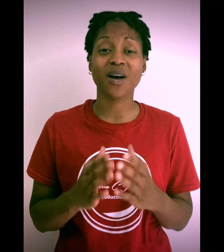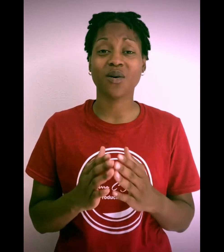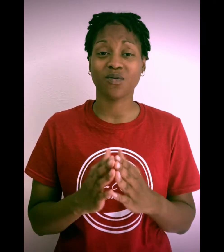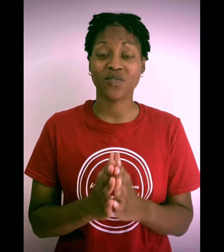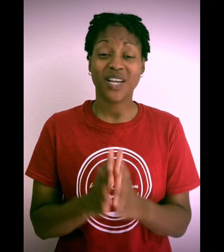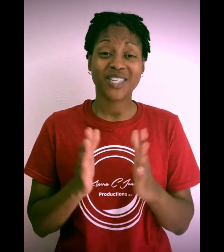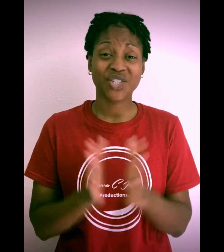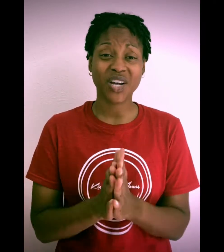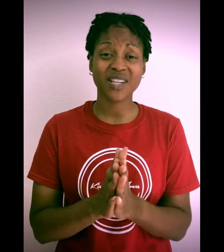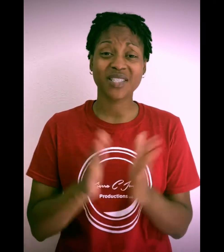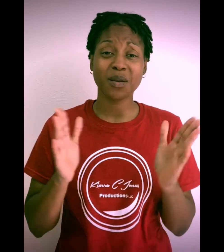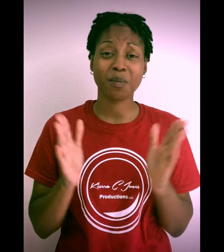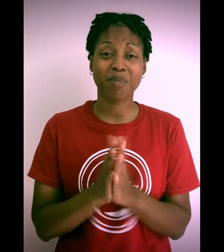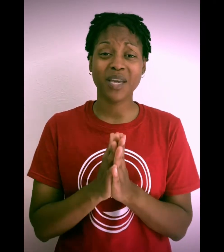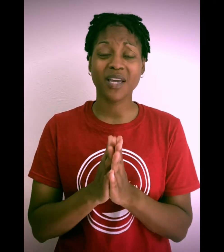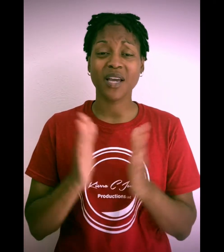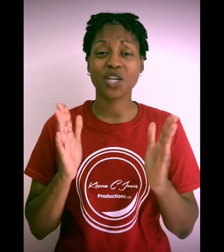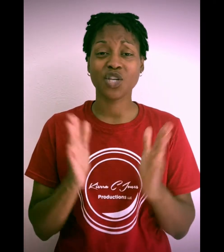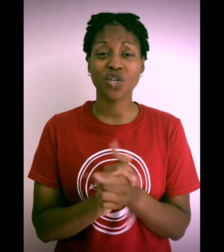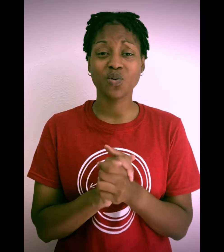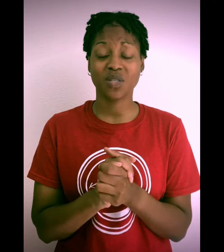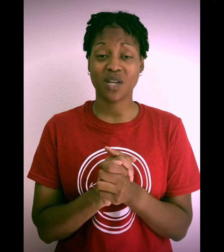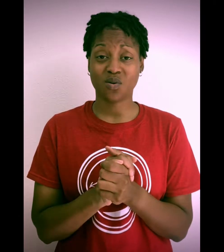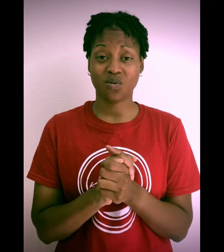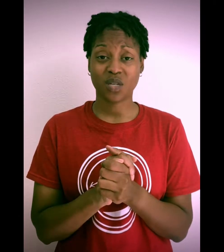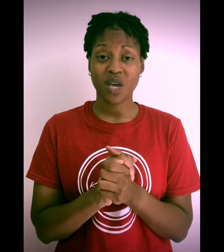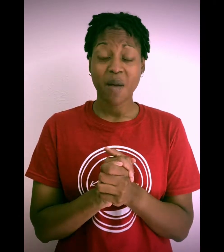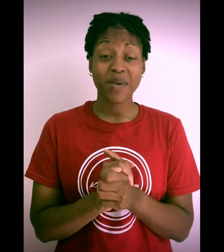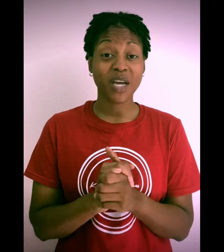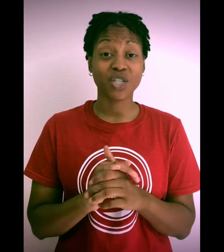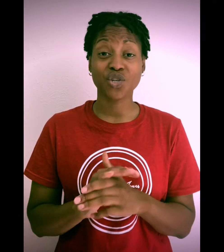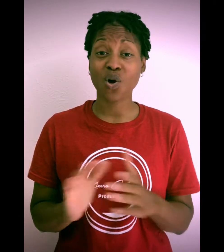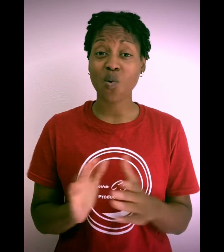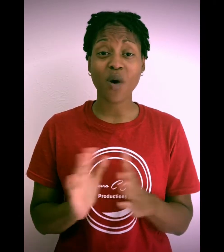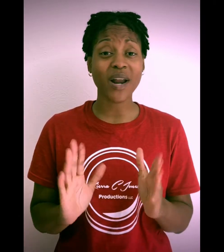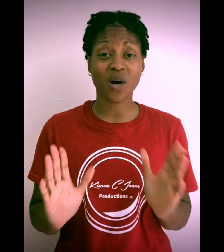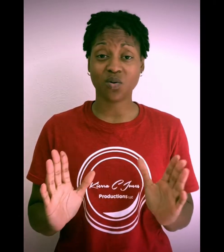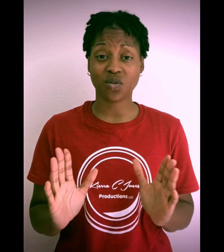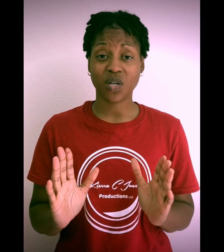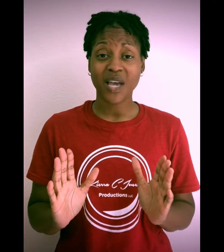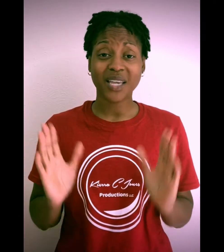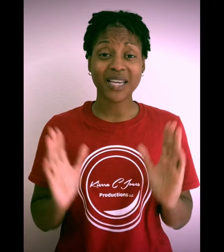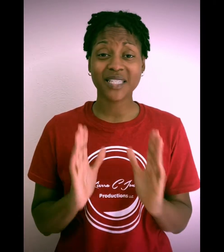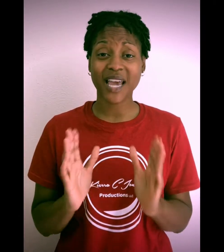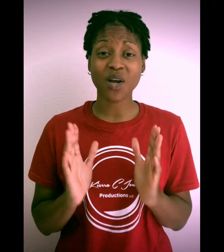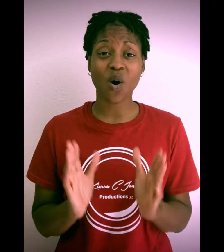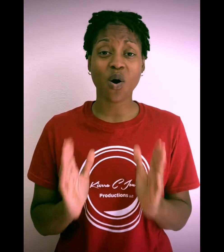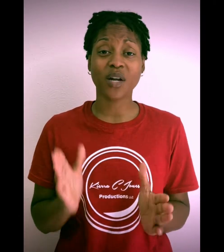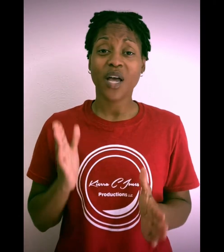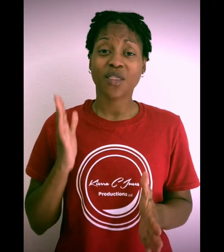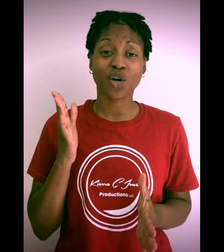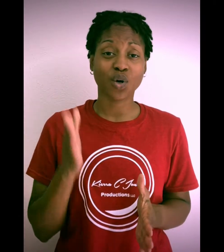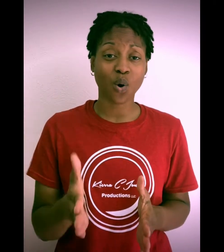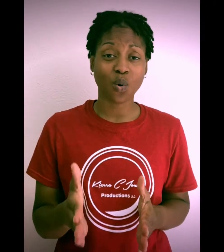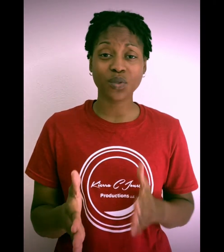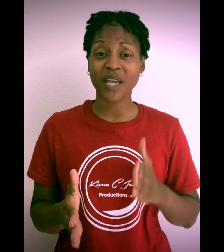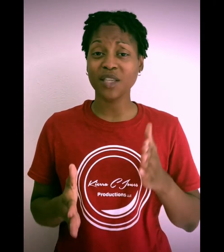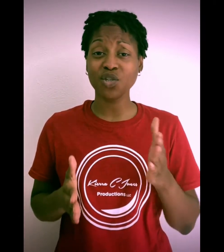Just be you, singles, because no one else can take on the goals and the